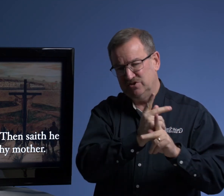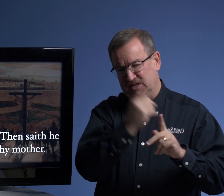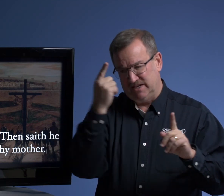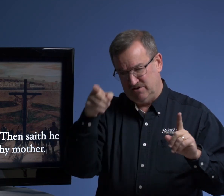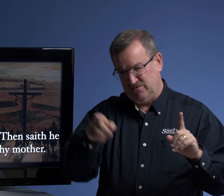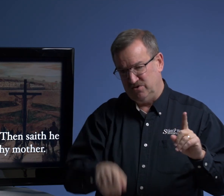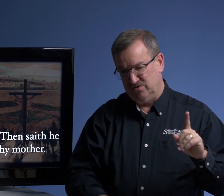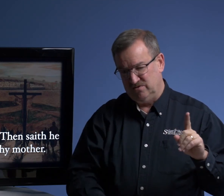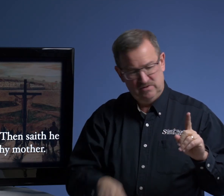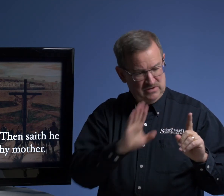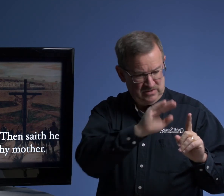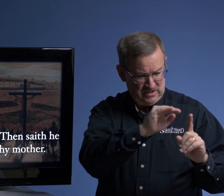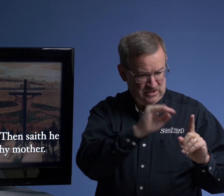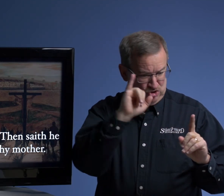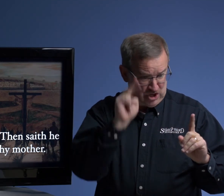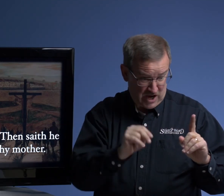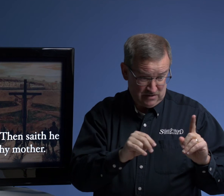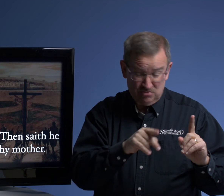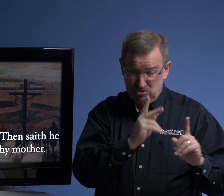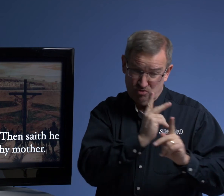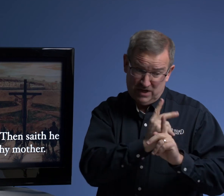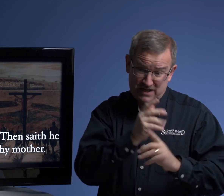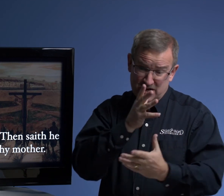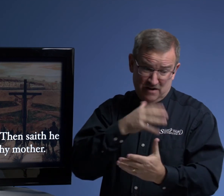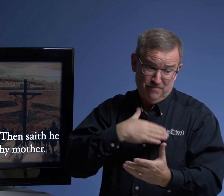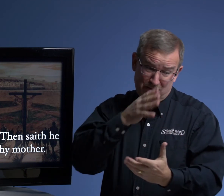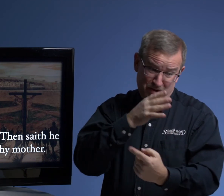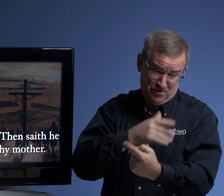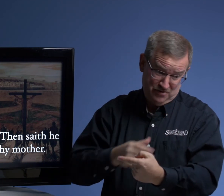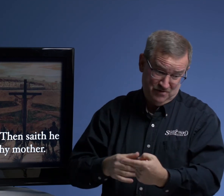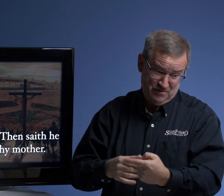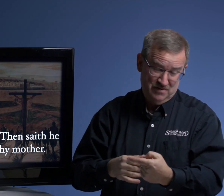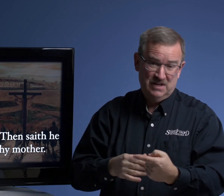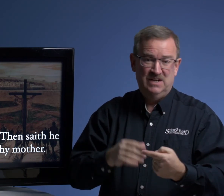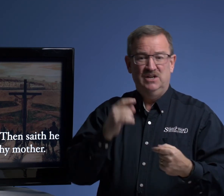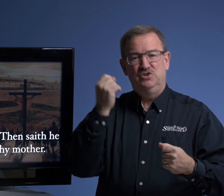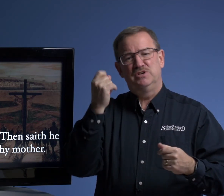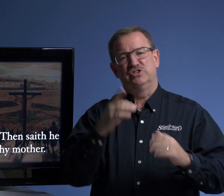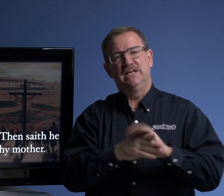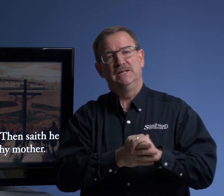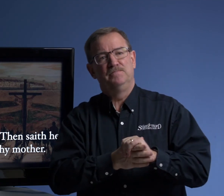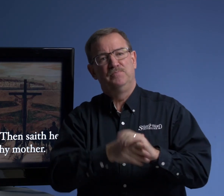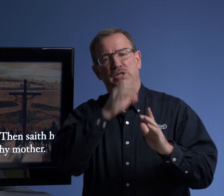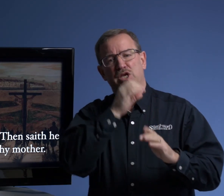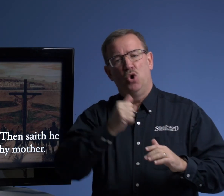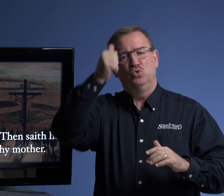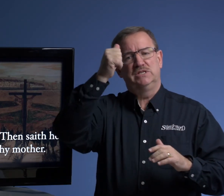going to take care of you. John, you take care of my mother. You understand the oldest